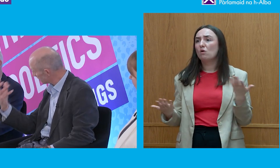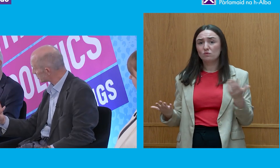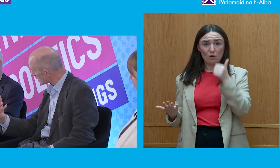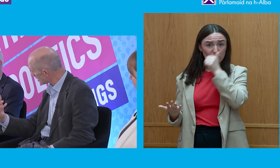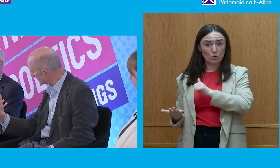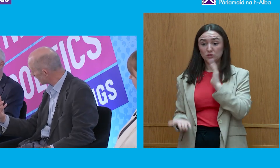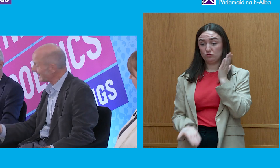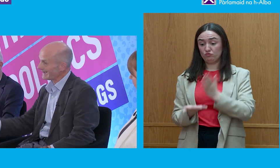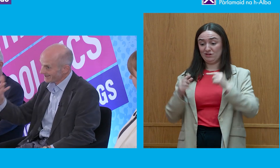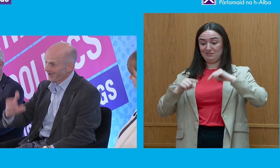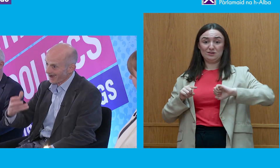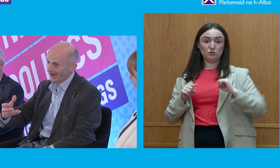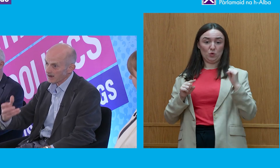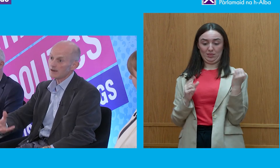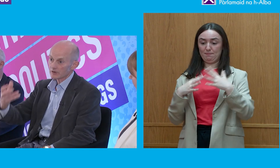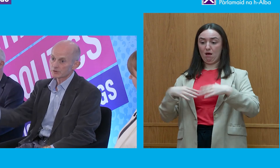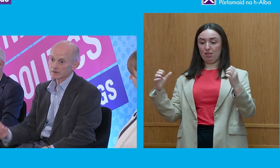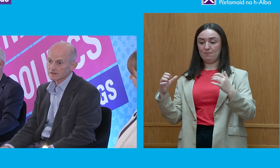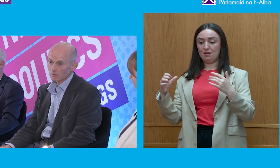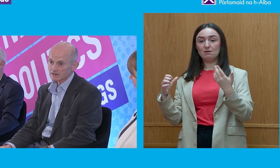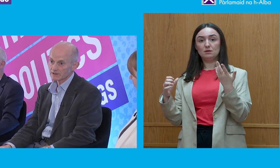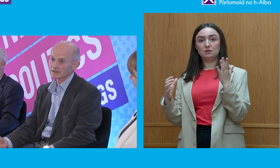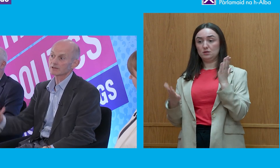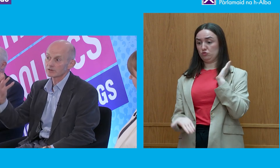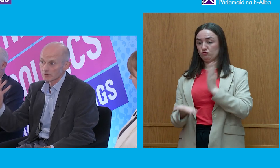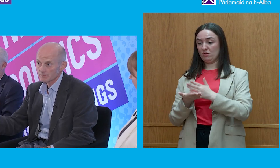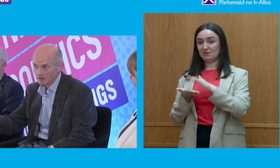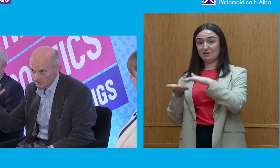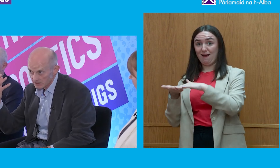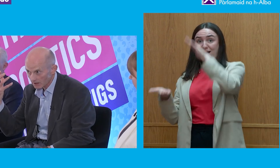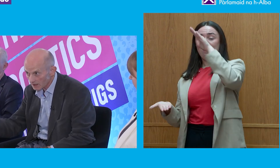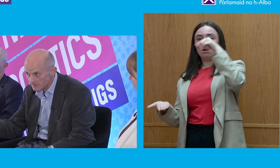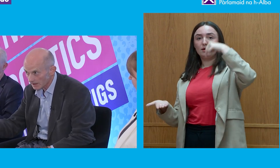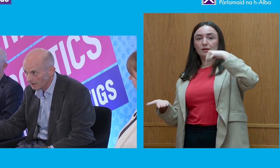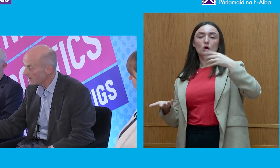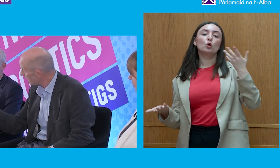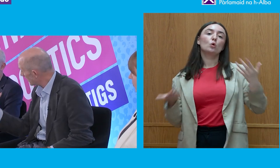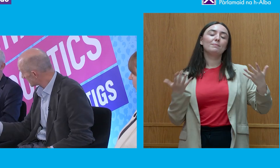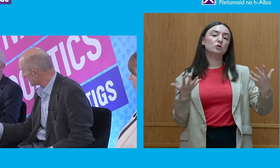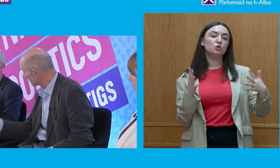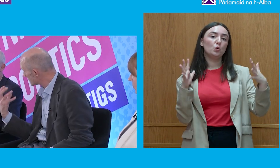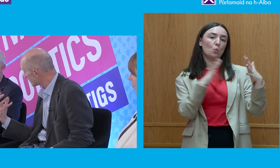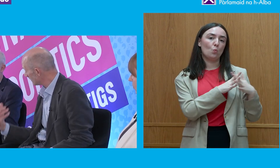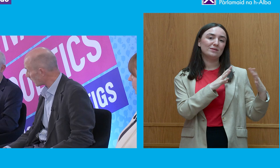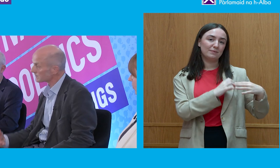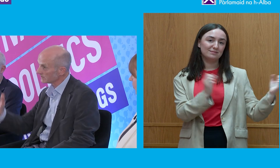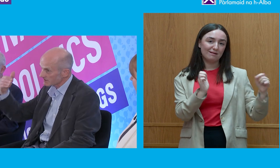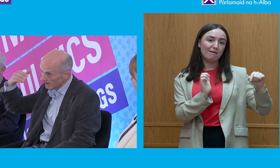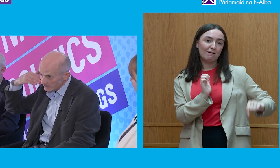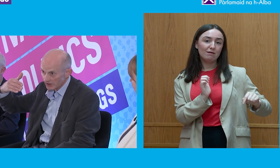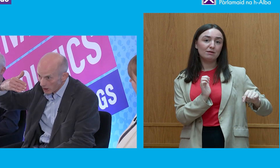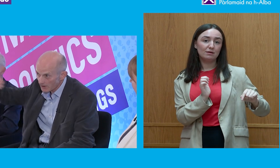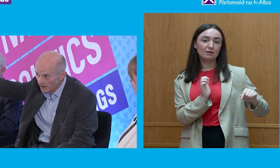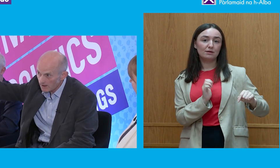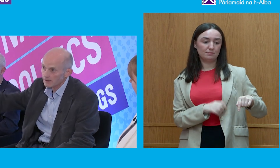Parliament in Scotland is higher than trust in Westminster because the Scottish Parliament is closer to people in Scotland. Westminster